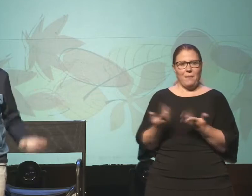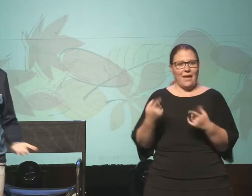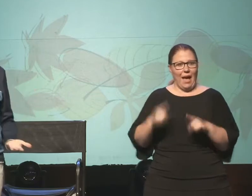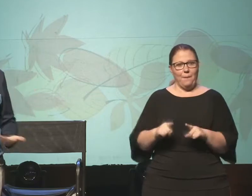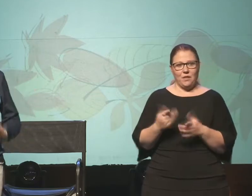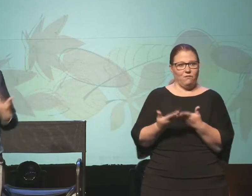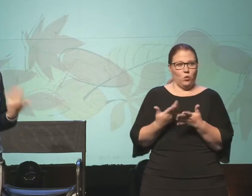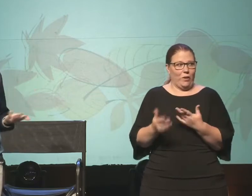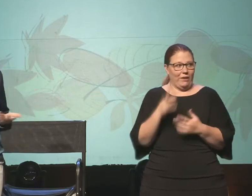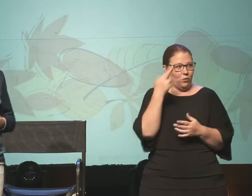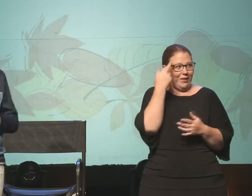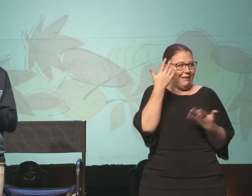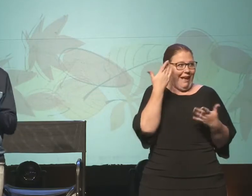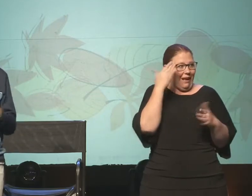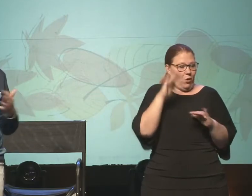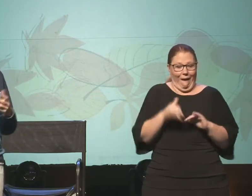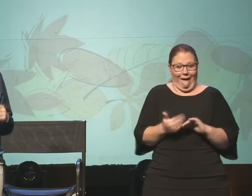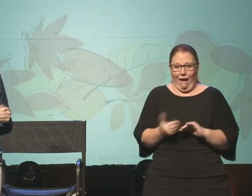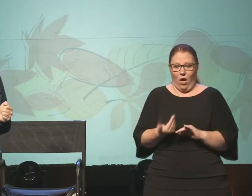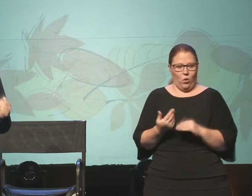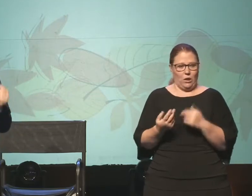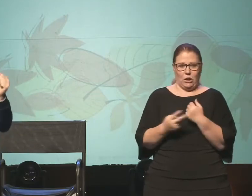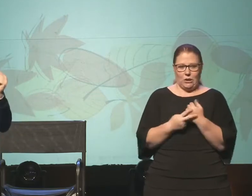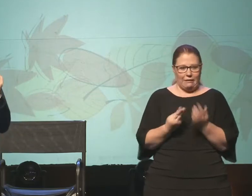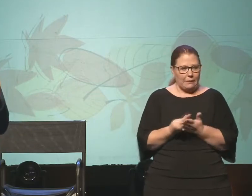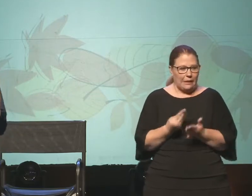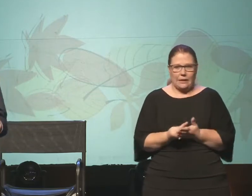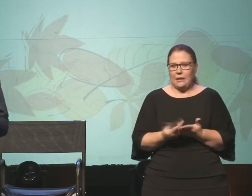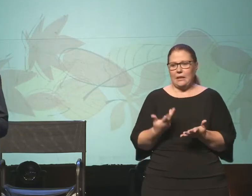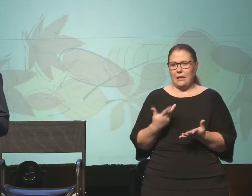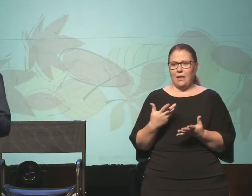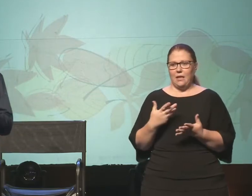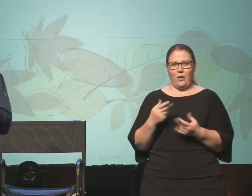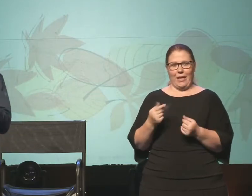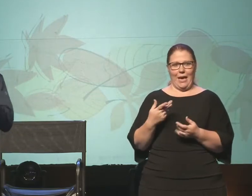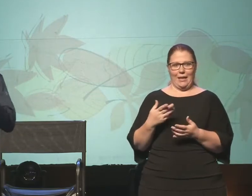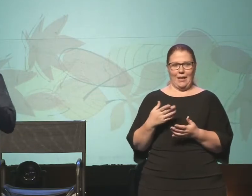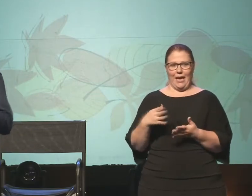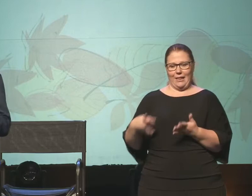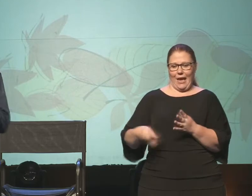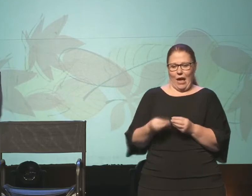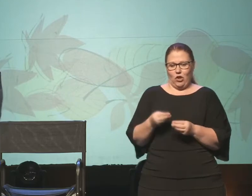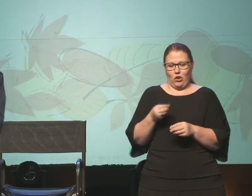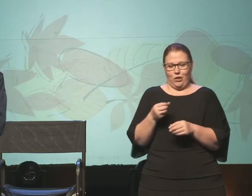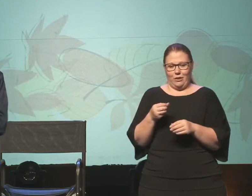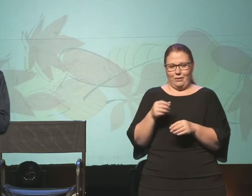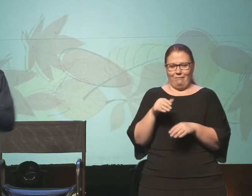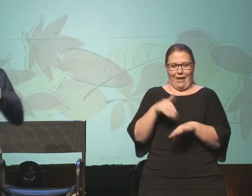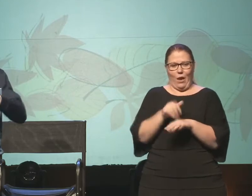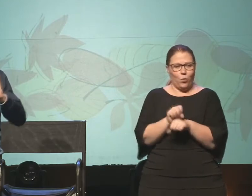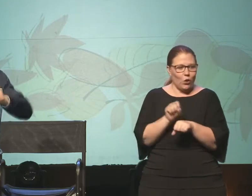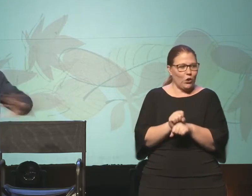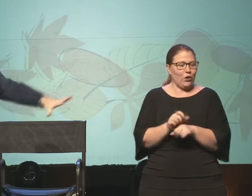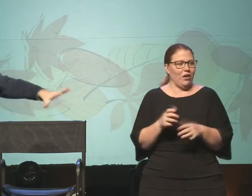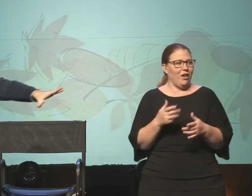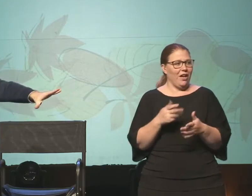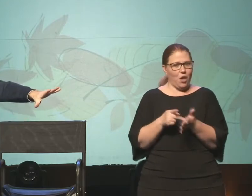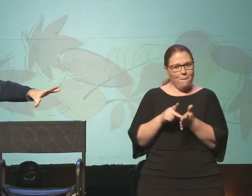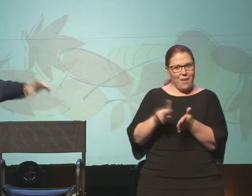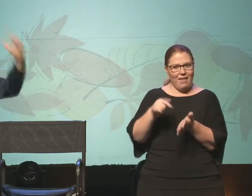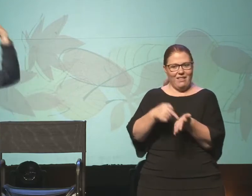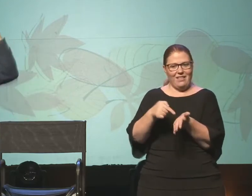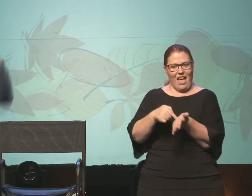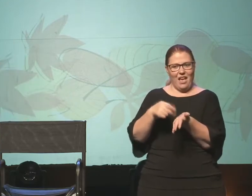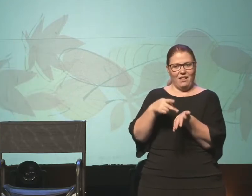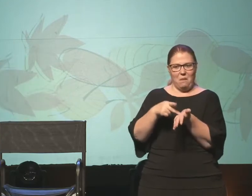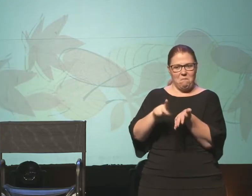whatever reason. I don't know how. You save up or, you know, you get a little bonus at work or you get a new job. And you're able to pay off that debt